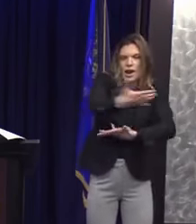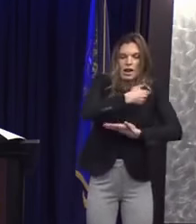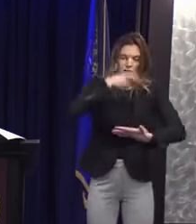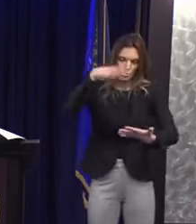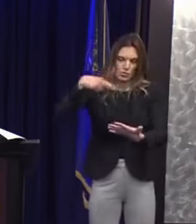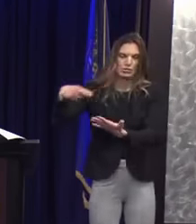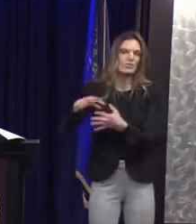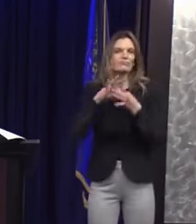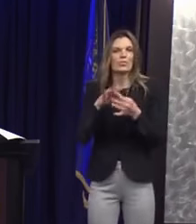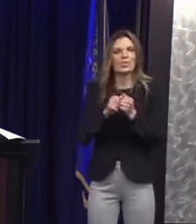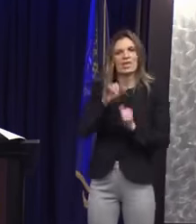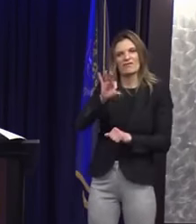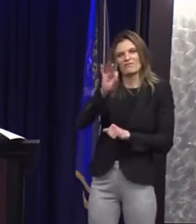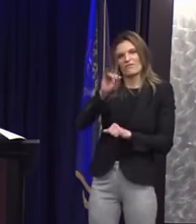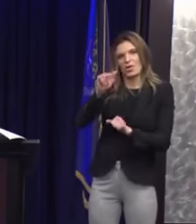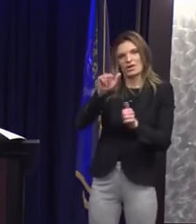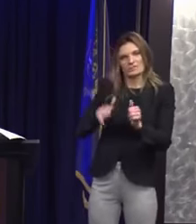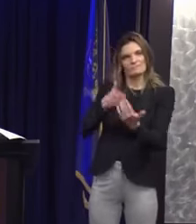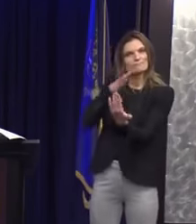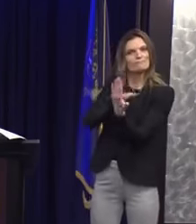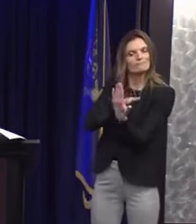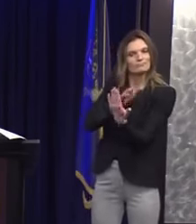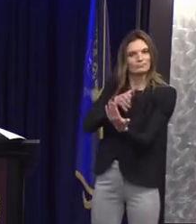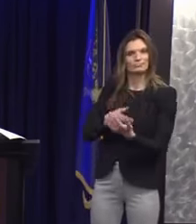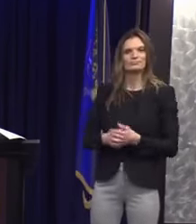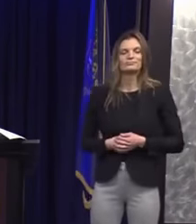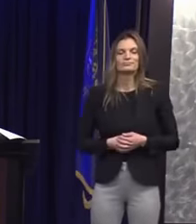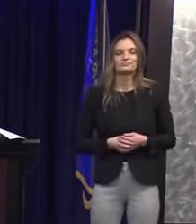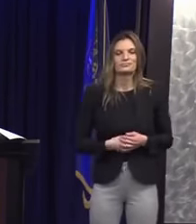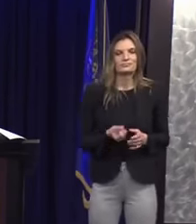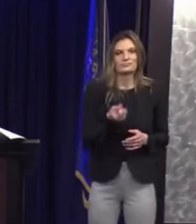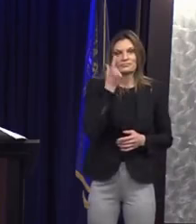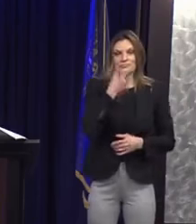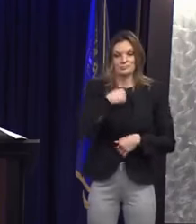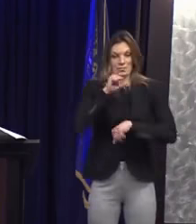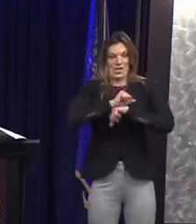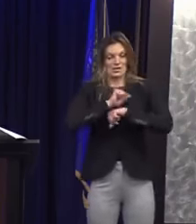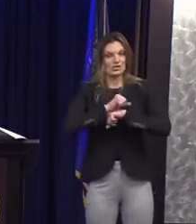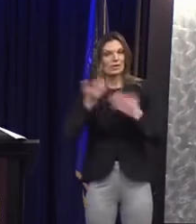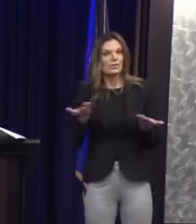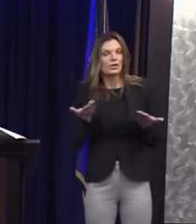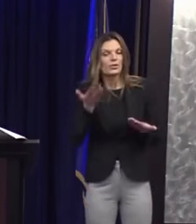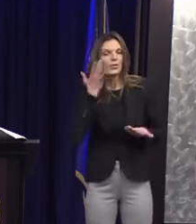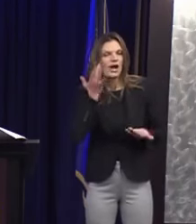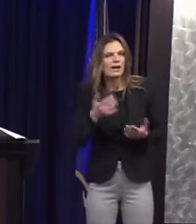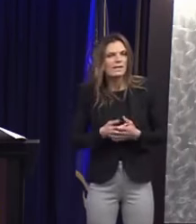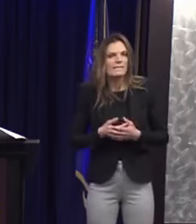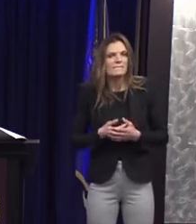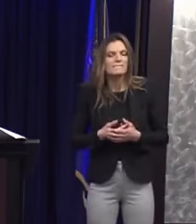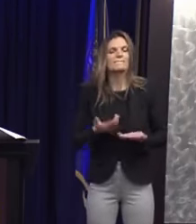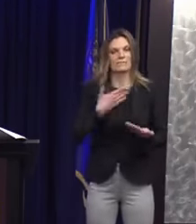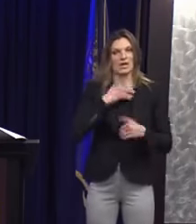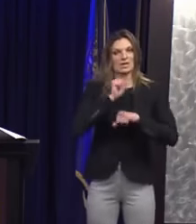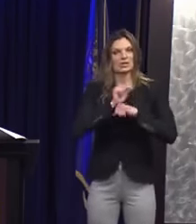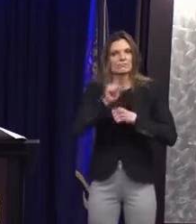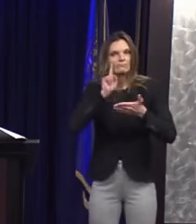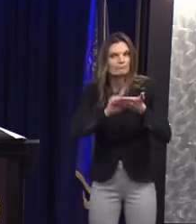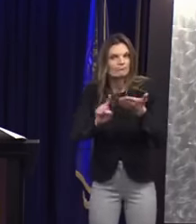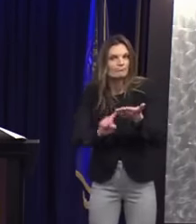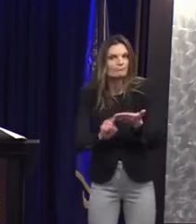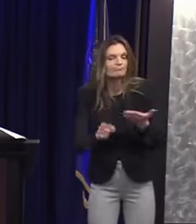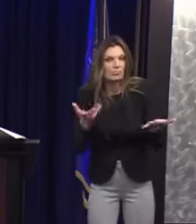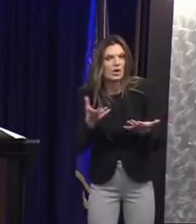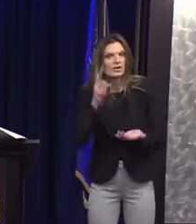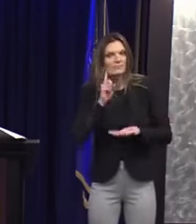to FOIA litigation. The duty of our department in this investigation was to determine whether there was